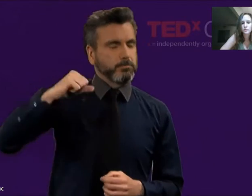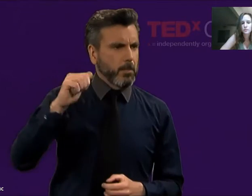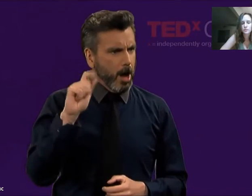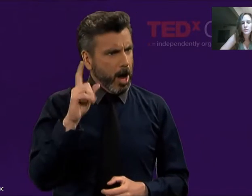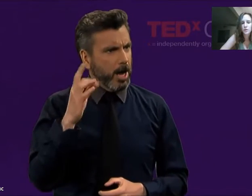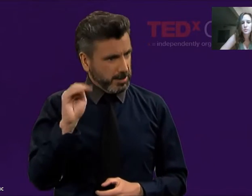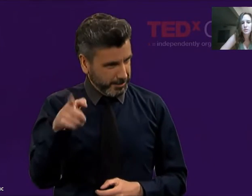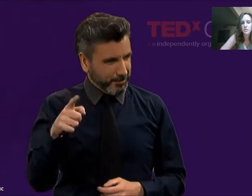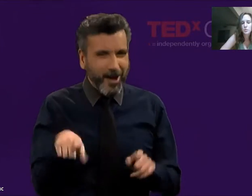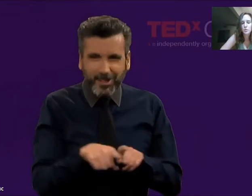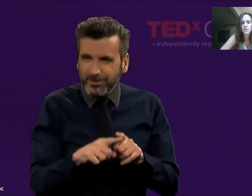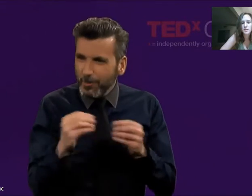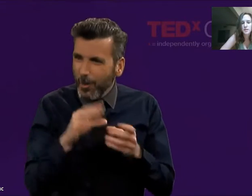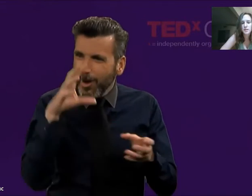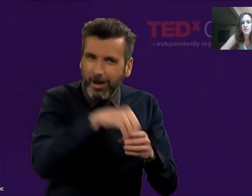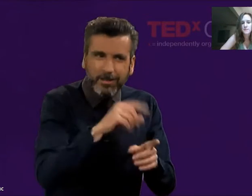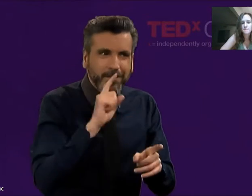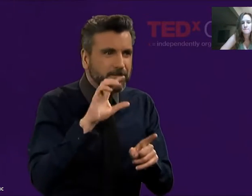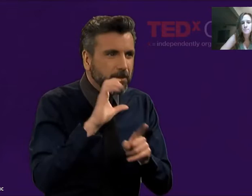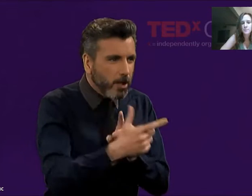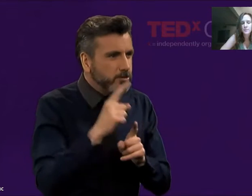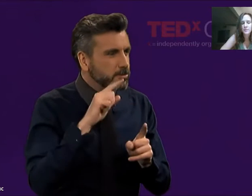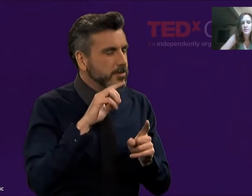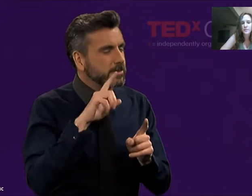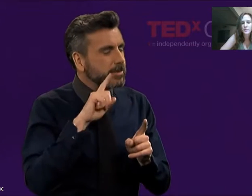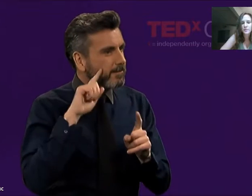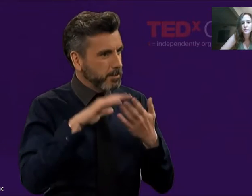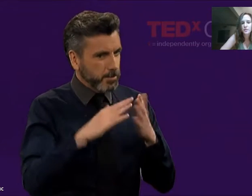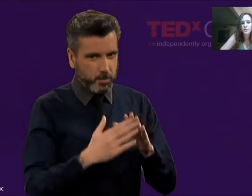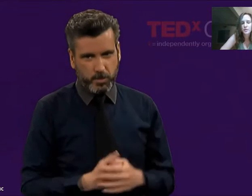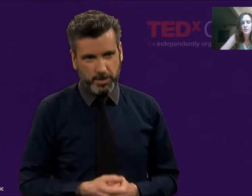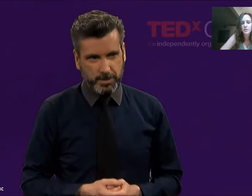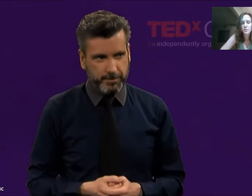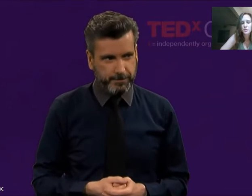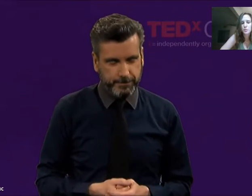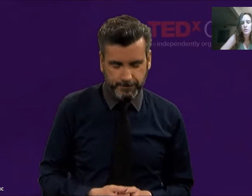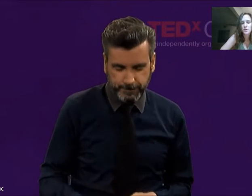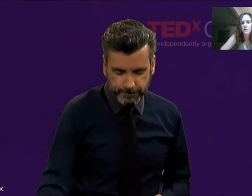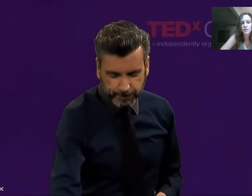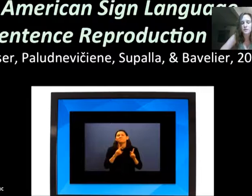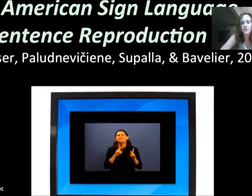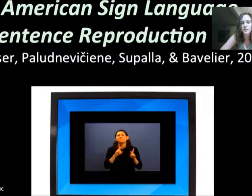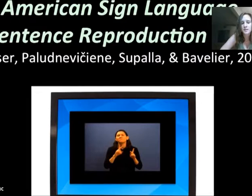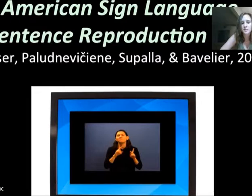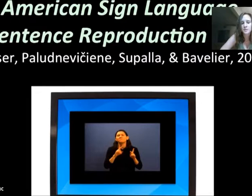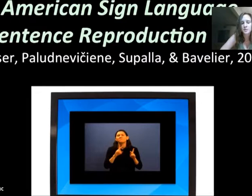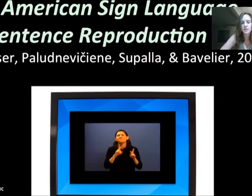The group that was more resilient was more involved in the deaf community.